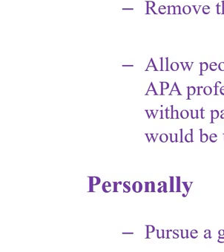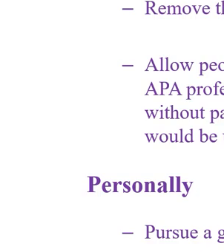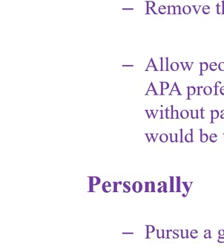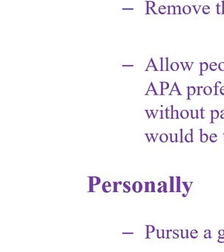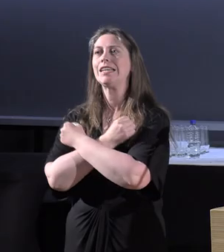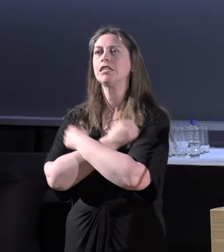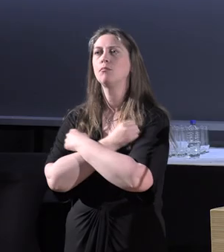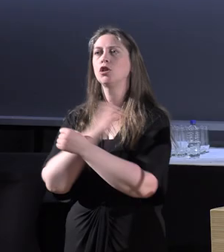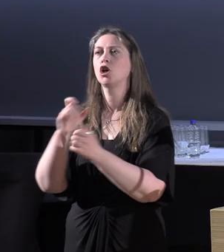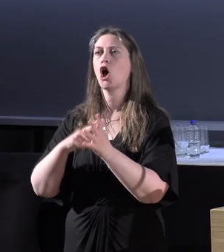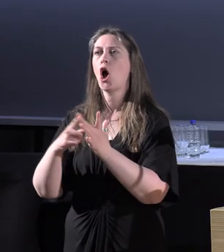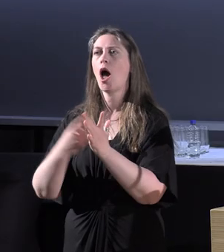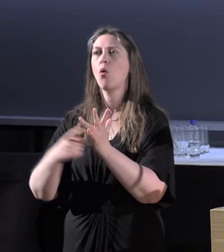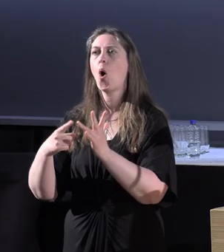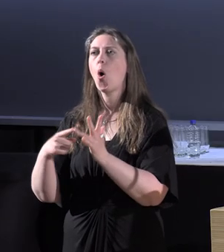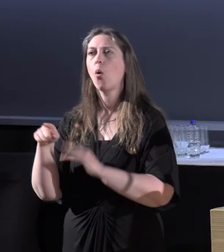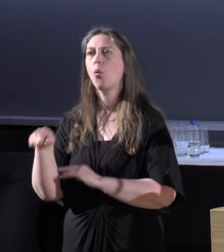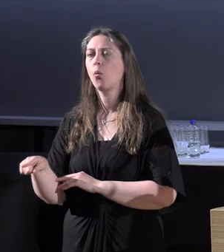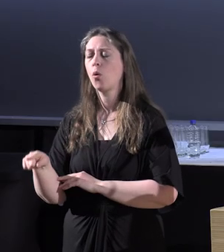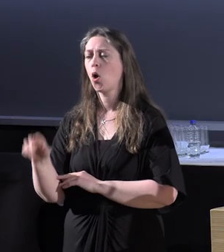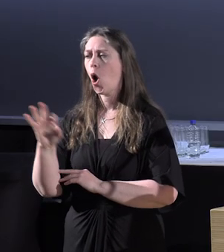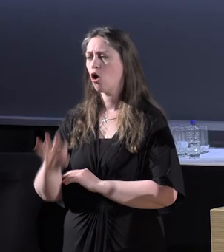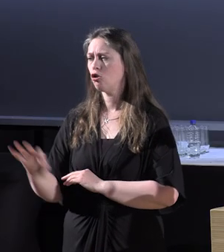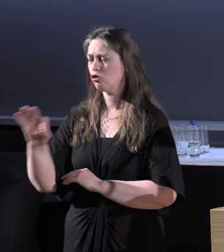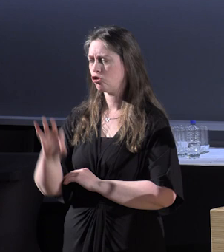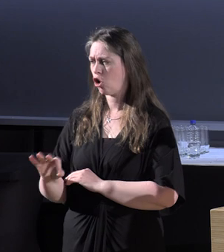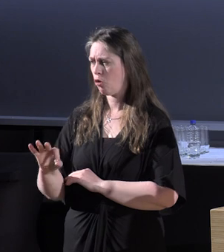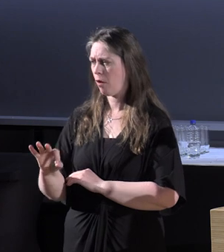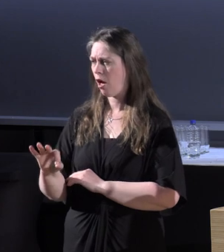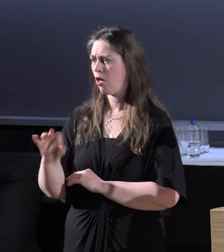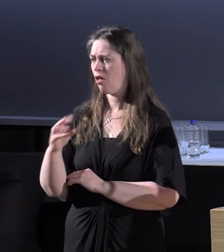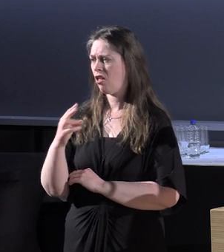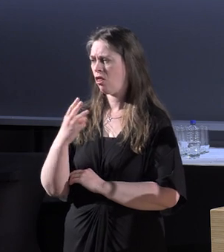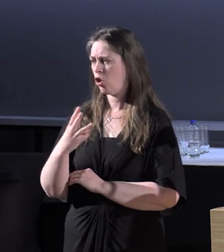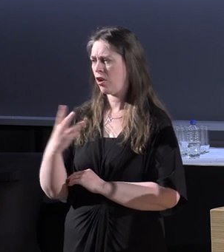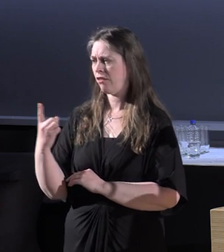October 31st to November 3rd.